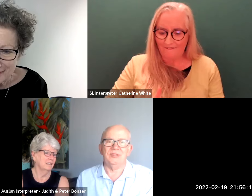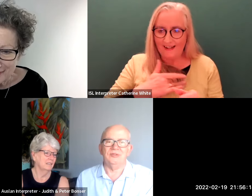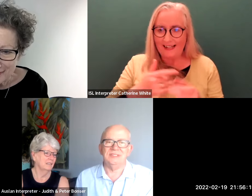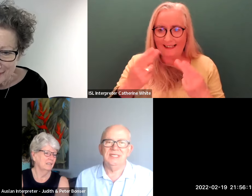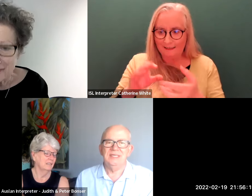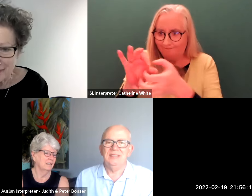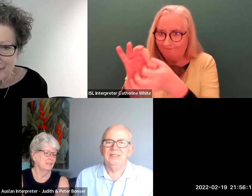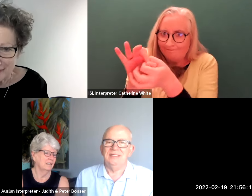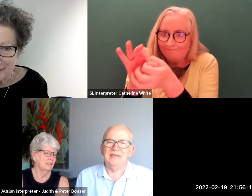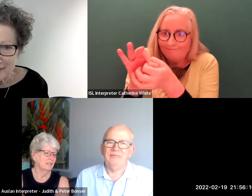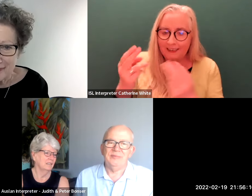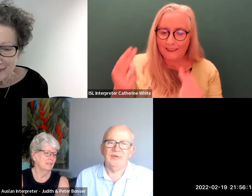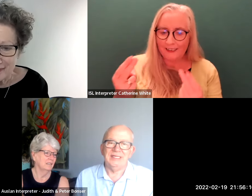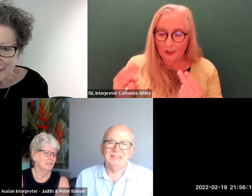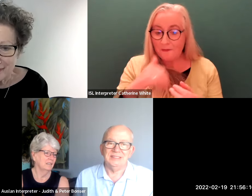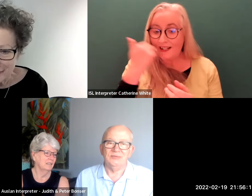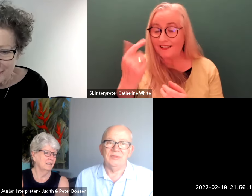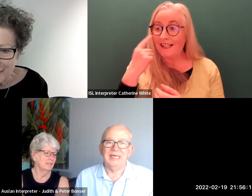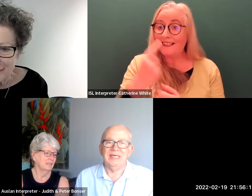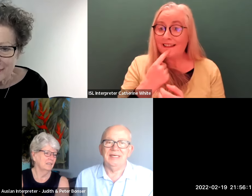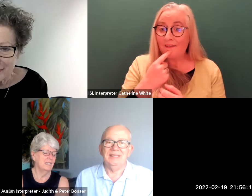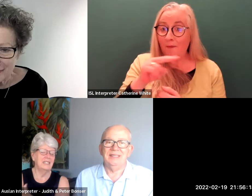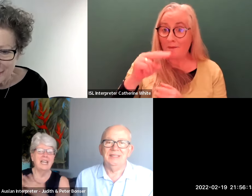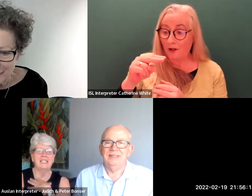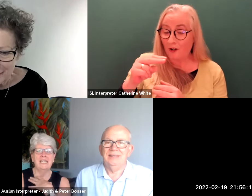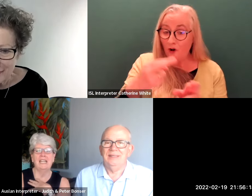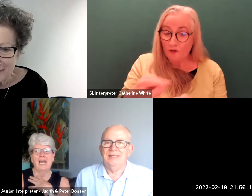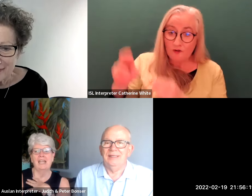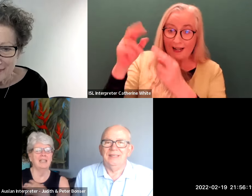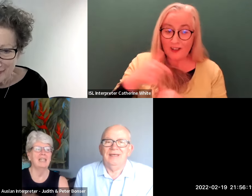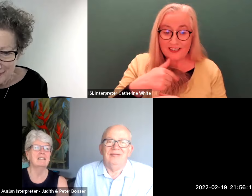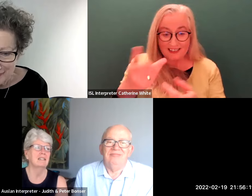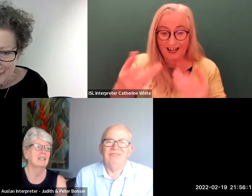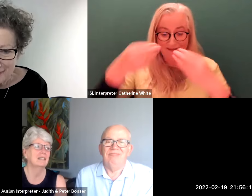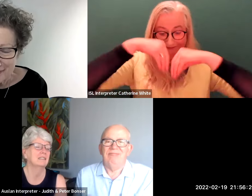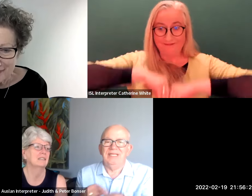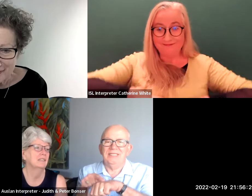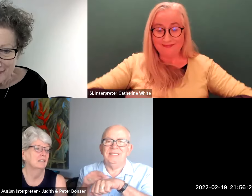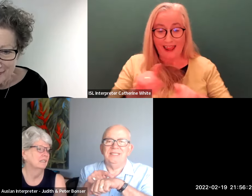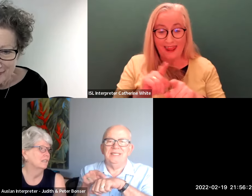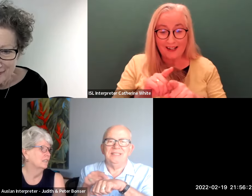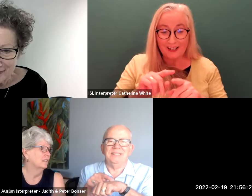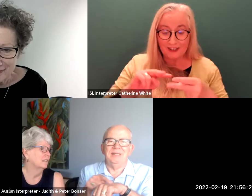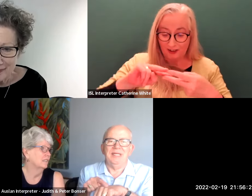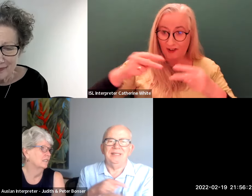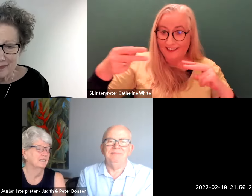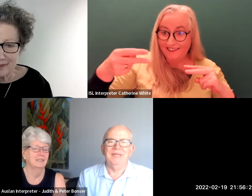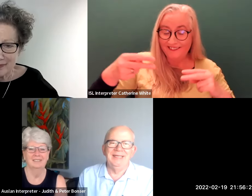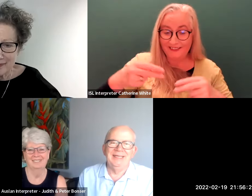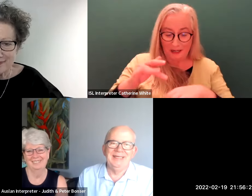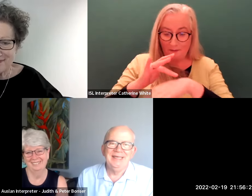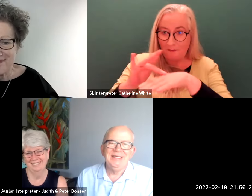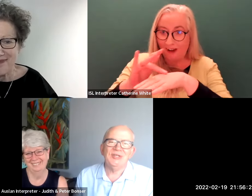all do because deaf people raised us we are it's in our dna i guess it's in the it's in the blood